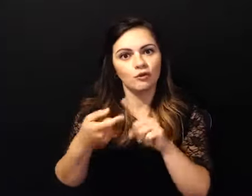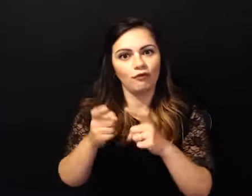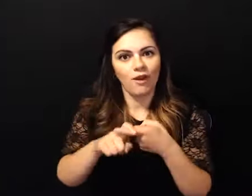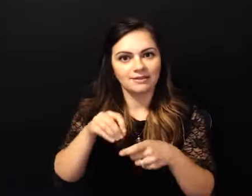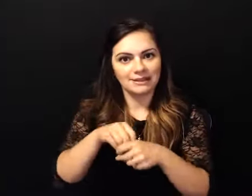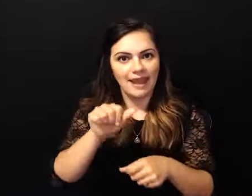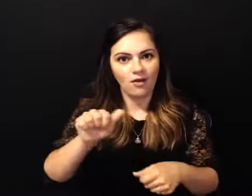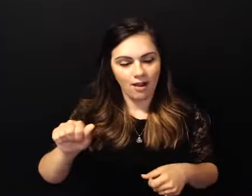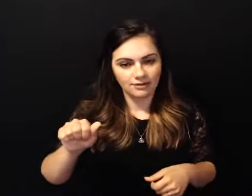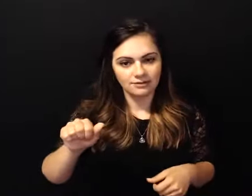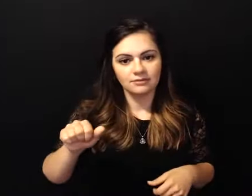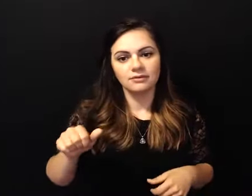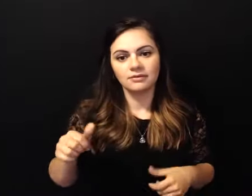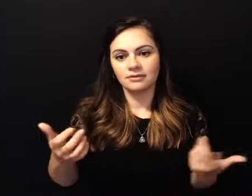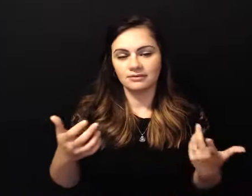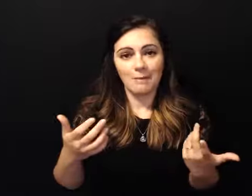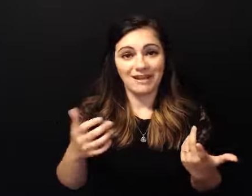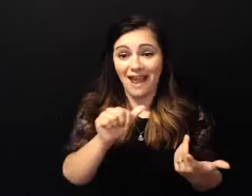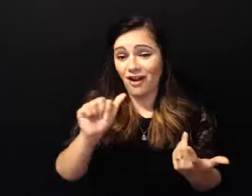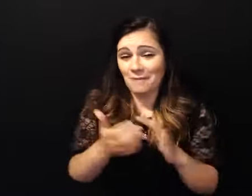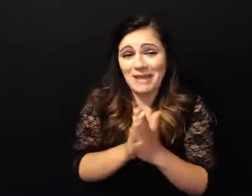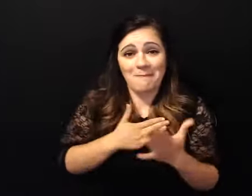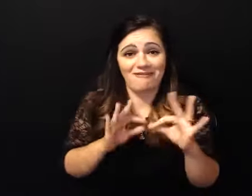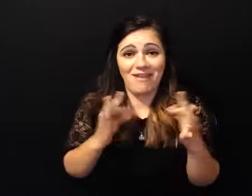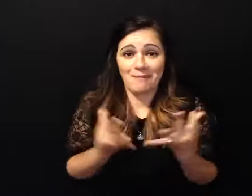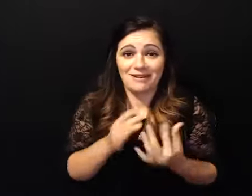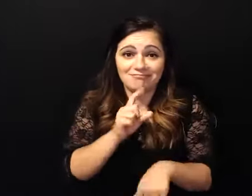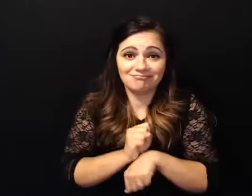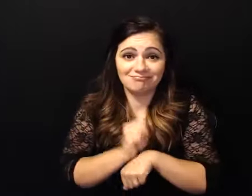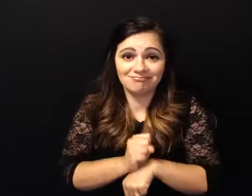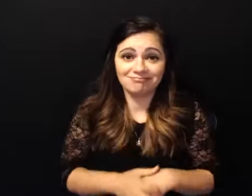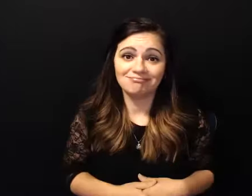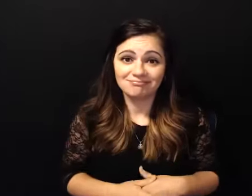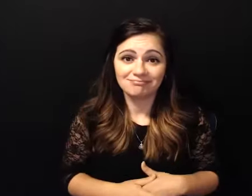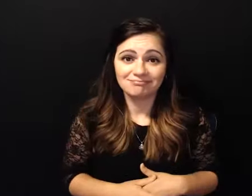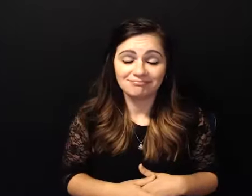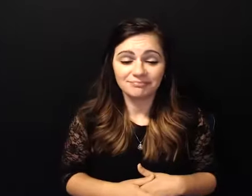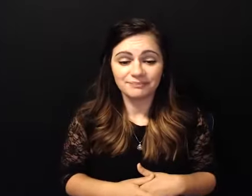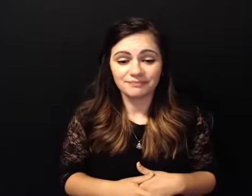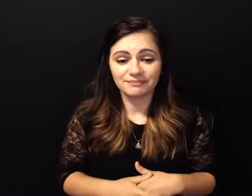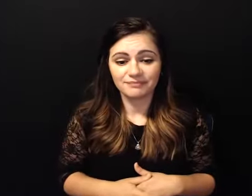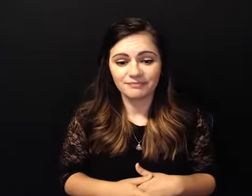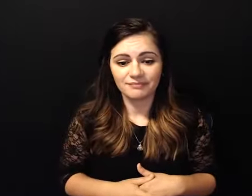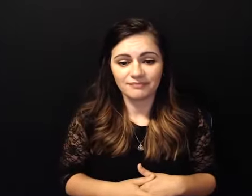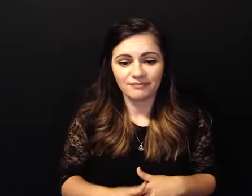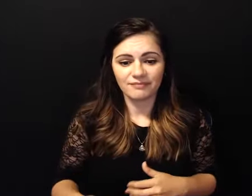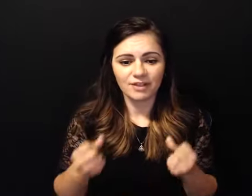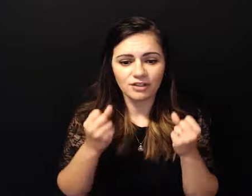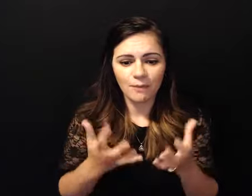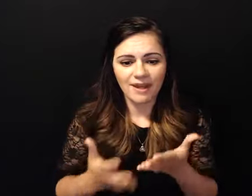became alcoholics anonymous uh you became my family there were so many things i didn't know along the way like uh when i called my sponsor